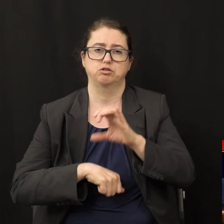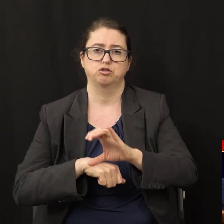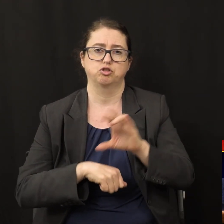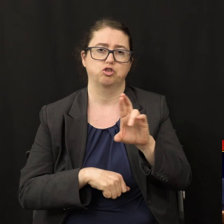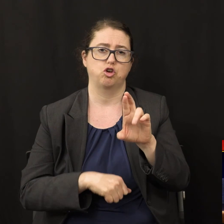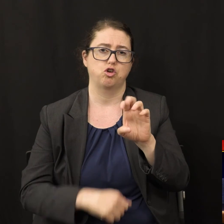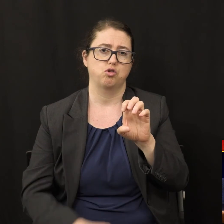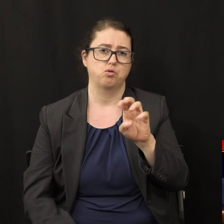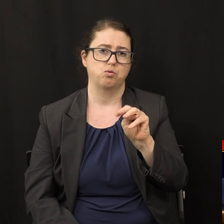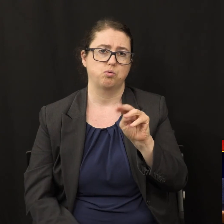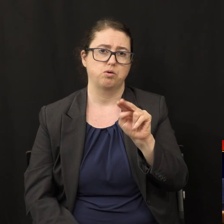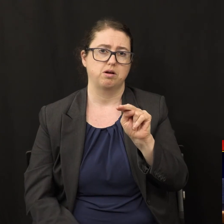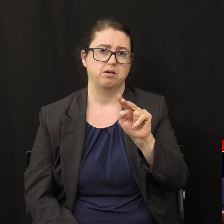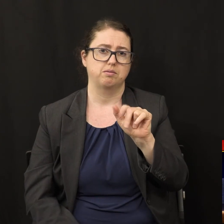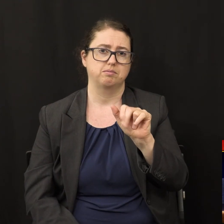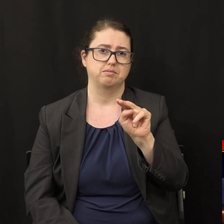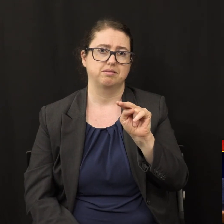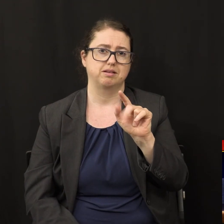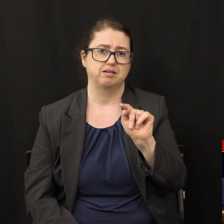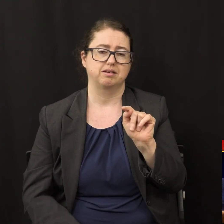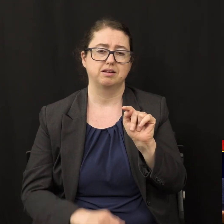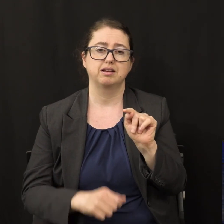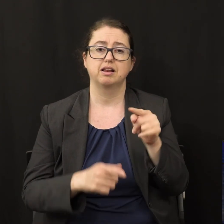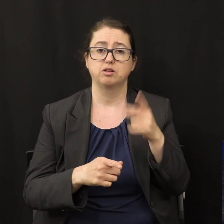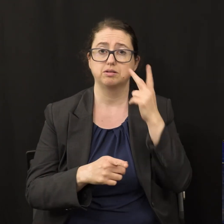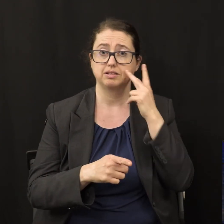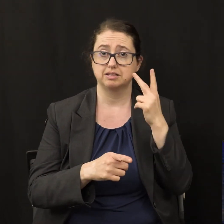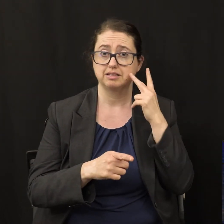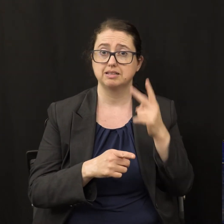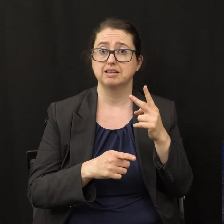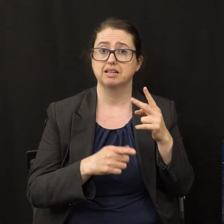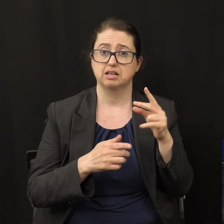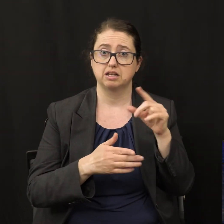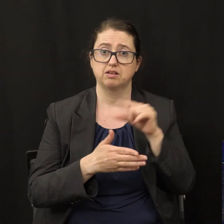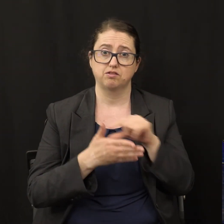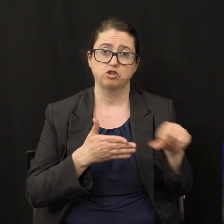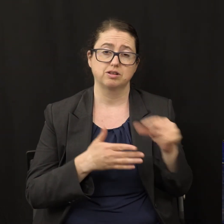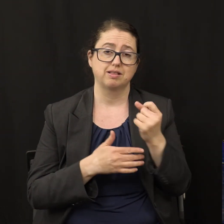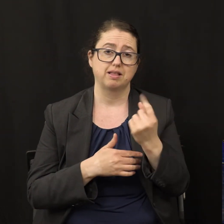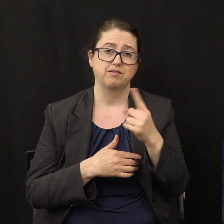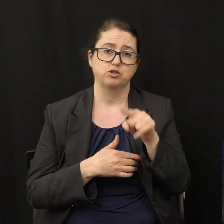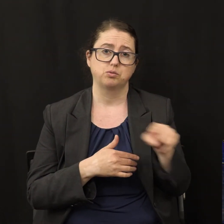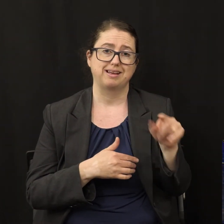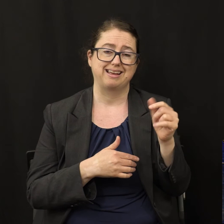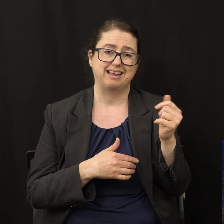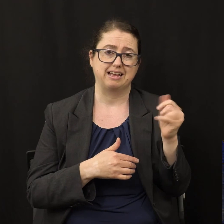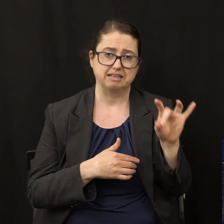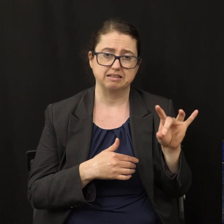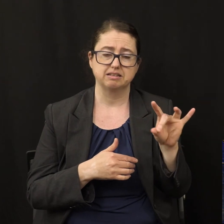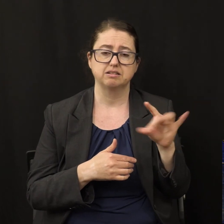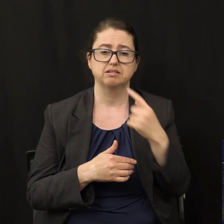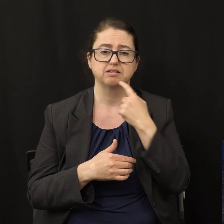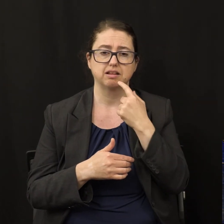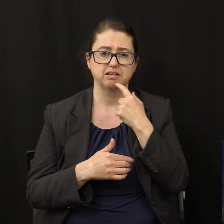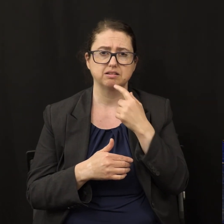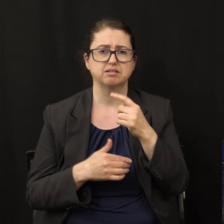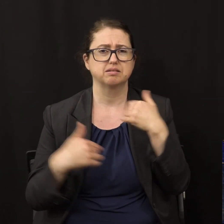the last few verses of Revelation chapter 13 actually verses 11 to 18 it talks about the beast and his image